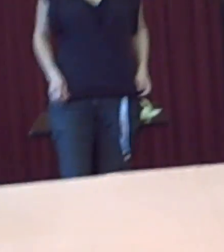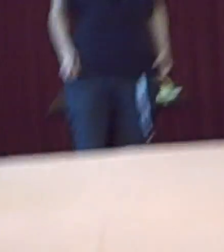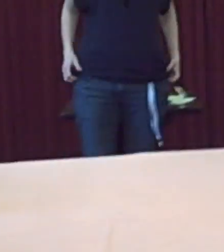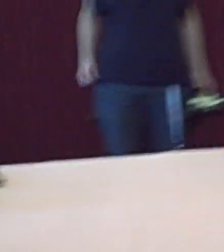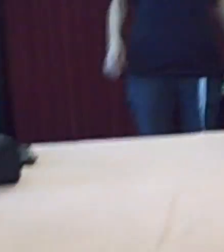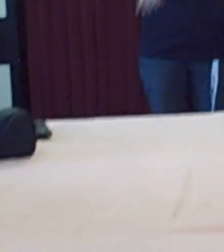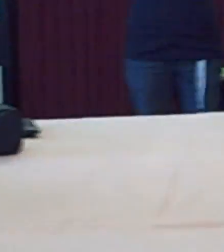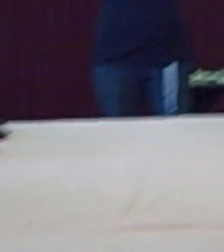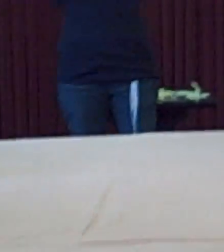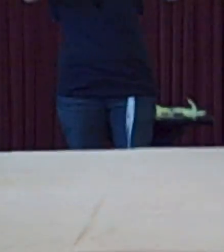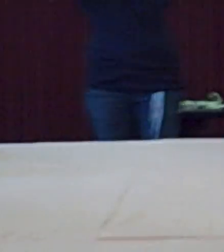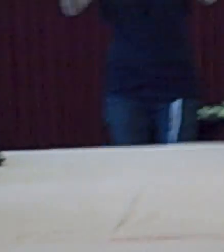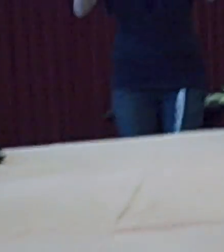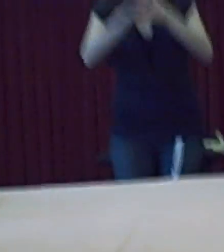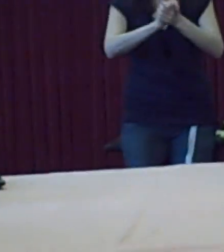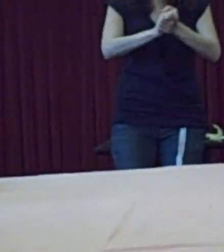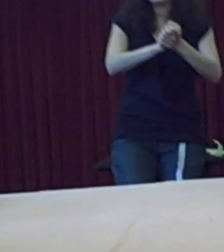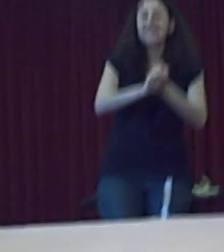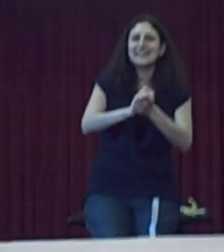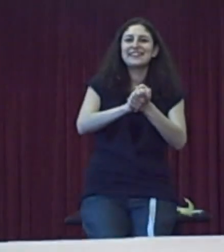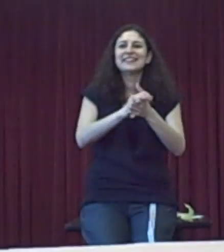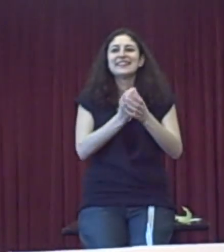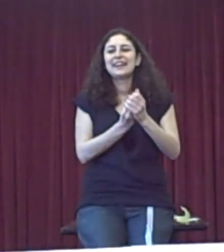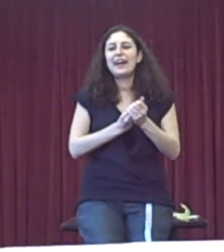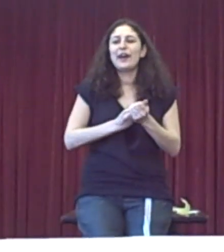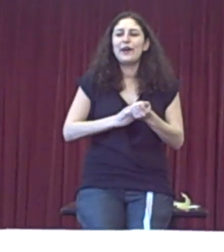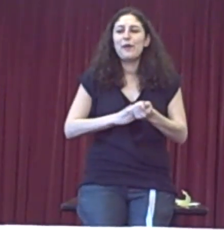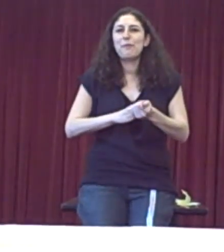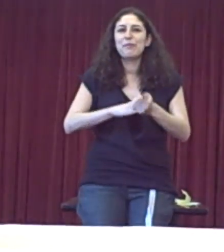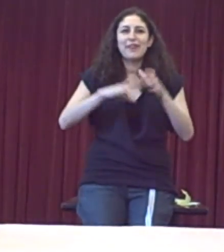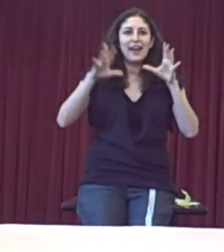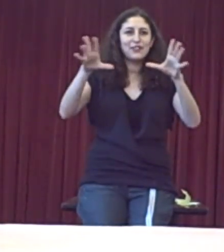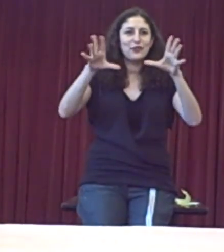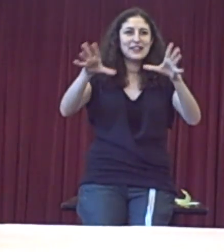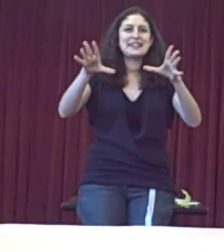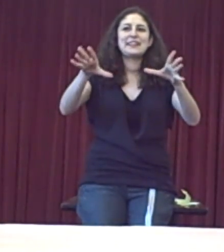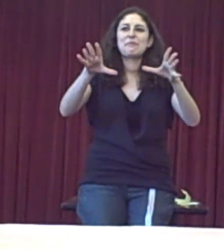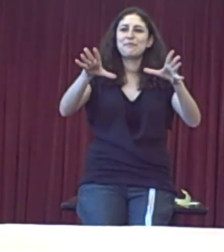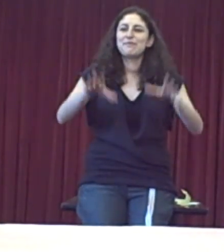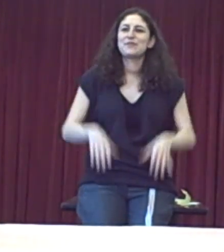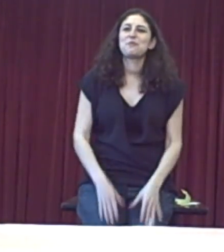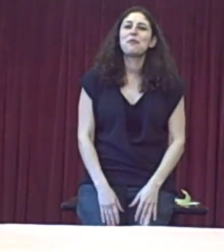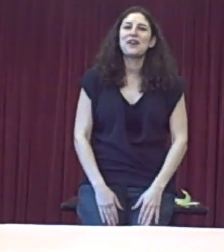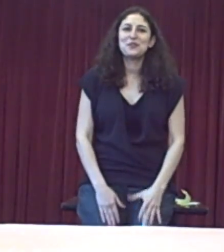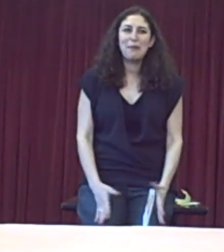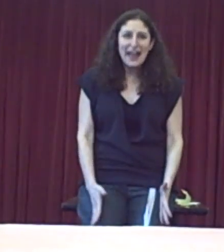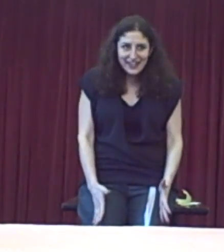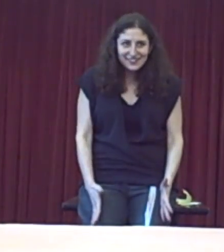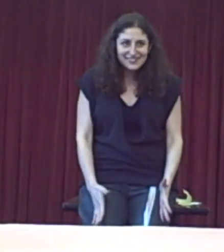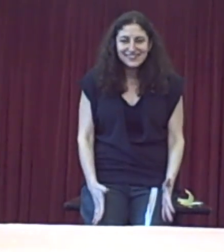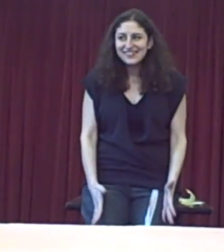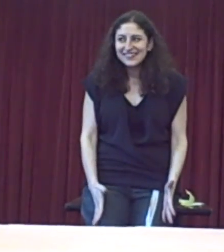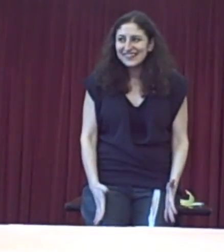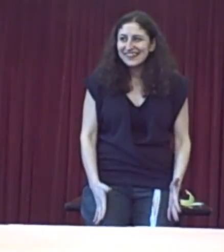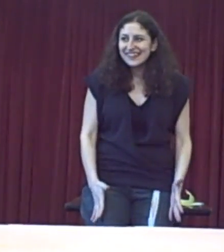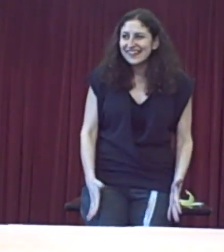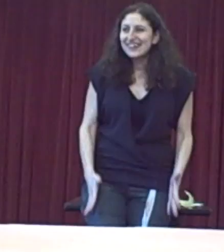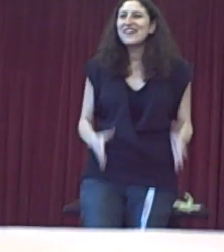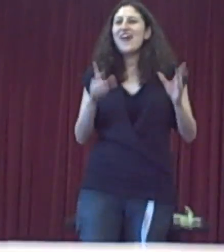Okay, I'm going to have a go then at doing some rebuttal back. Can you rebuttal yourself? No,